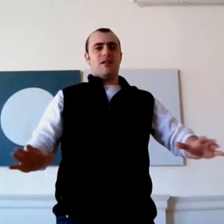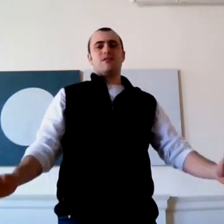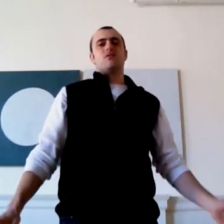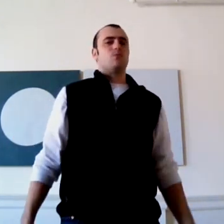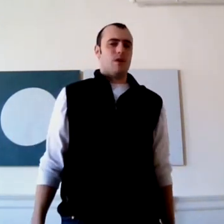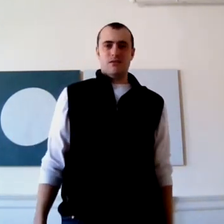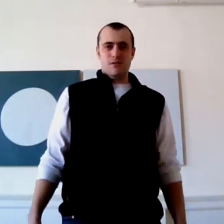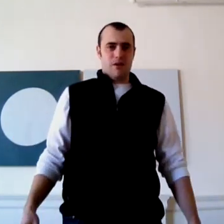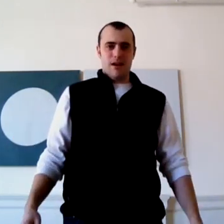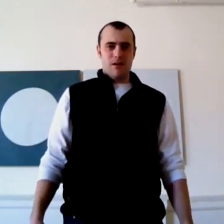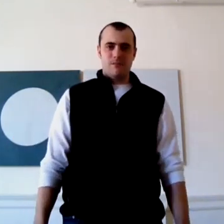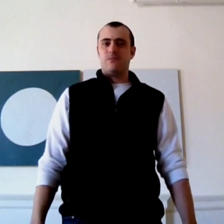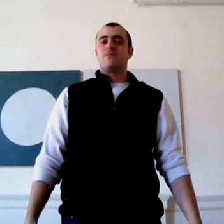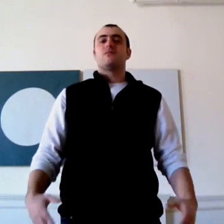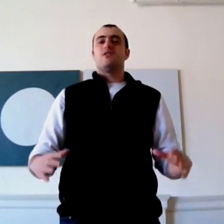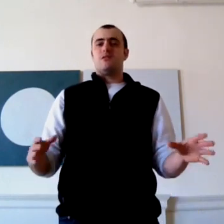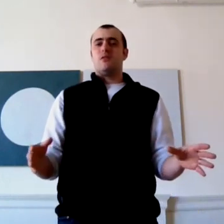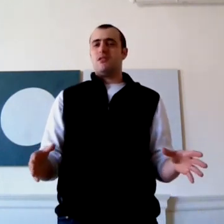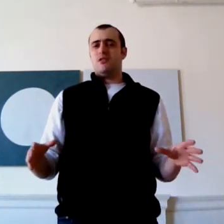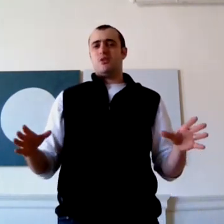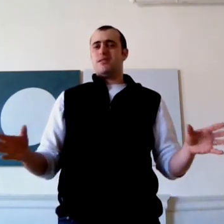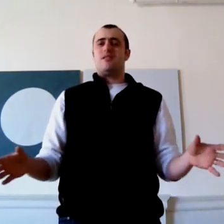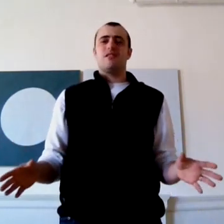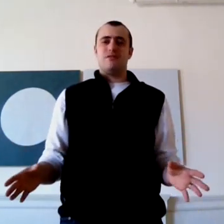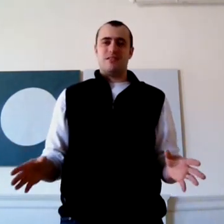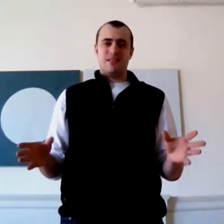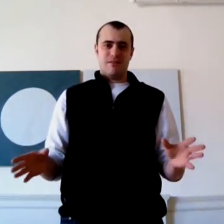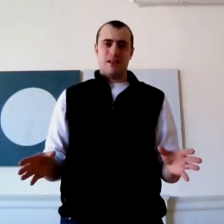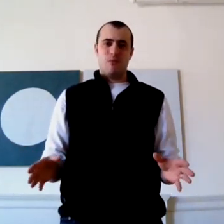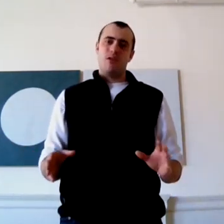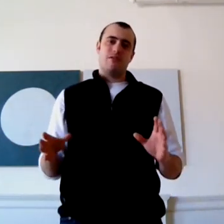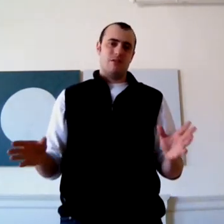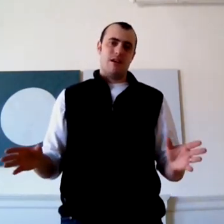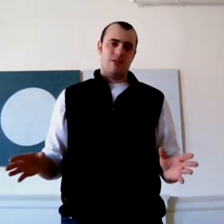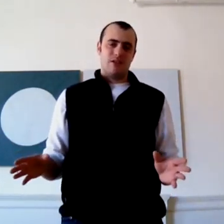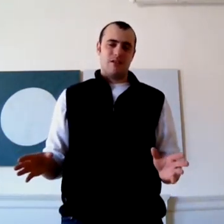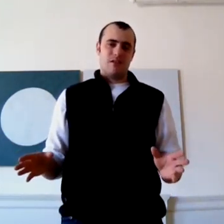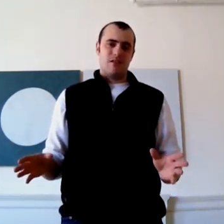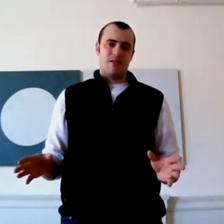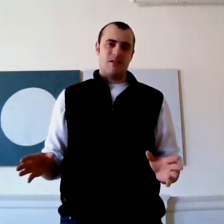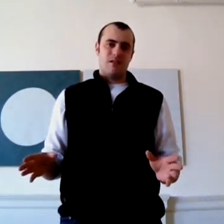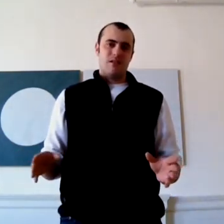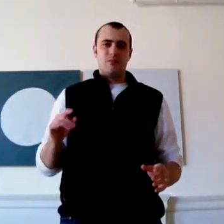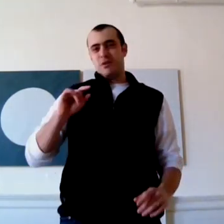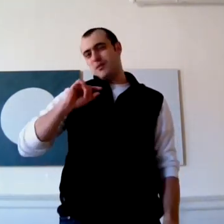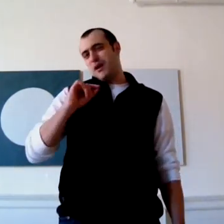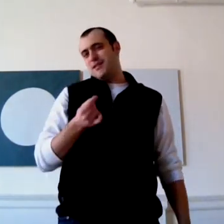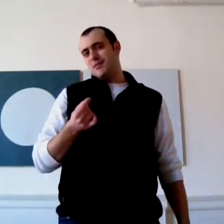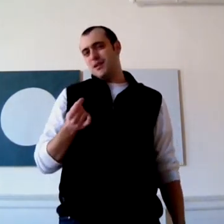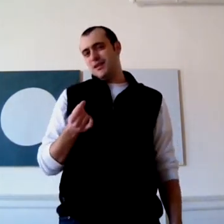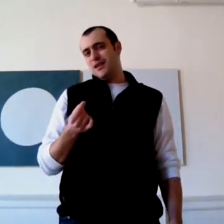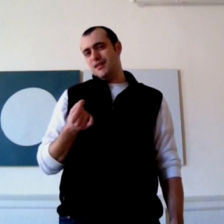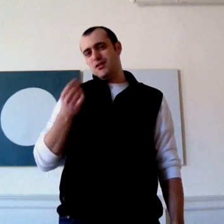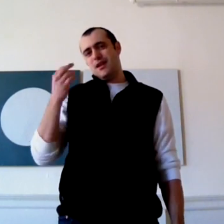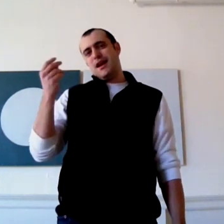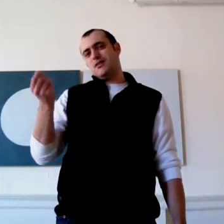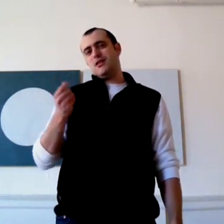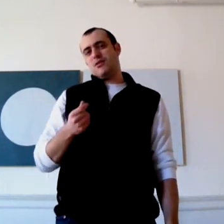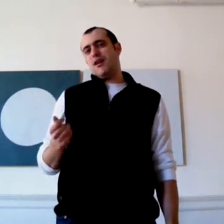that sounds way too far out, just know that your joints aren't going to feel stiff anymore if you do have an urn. But the possibility that you can actually train